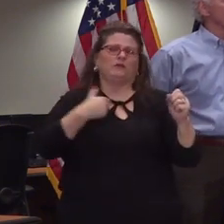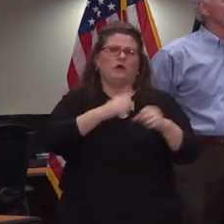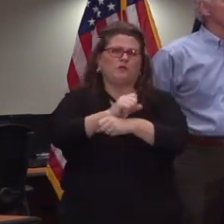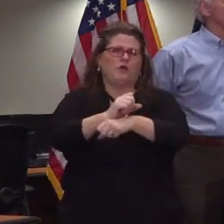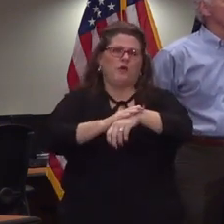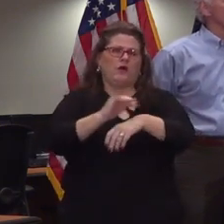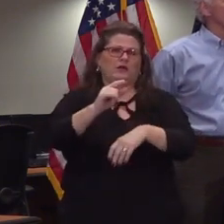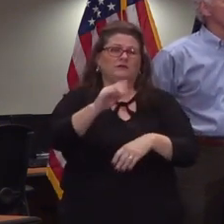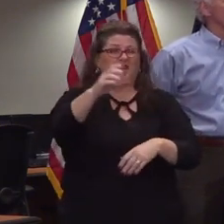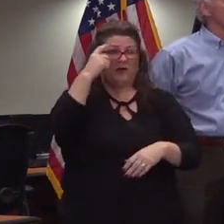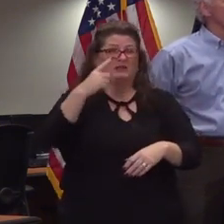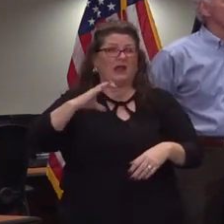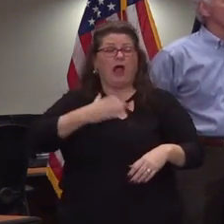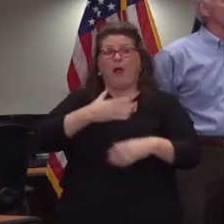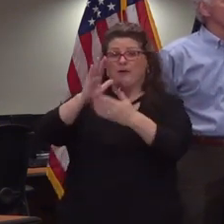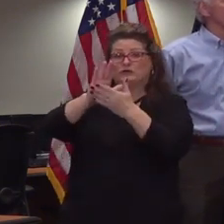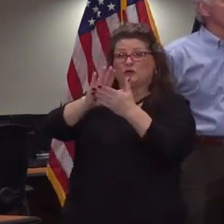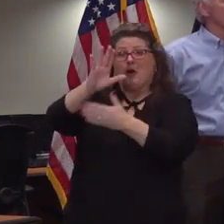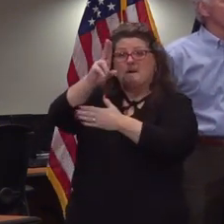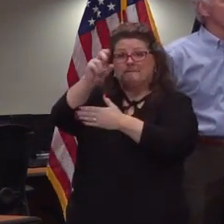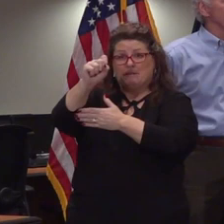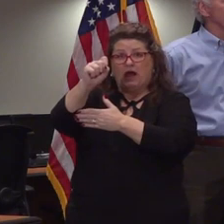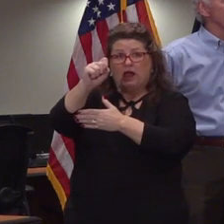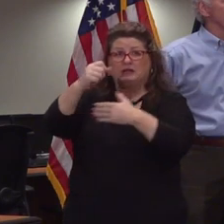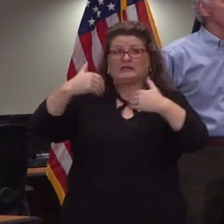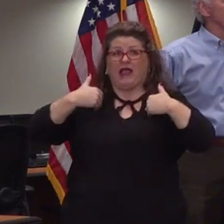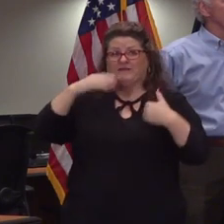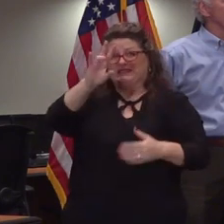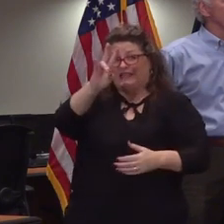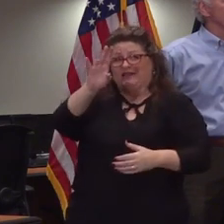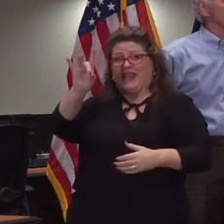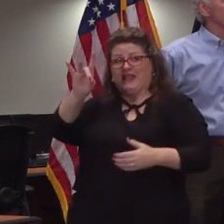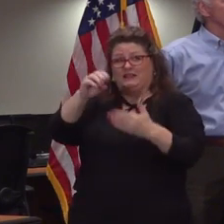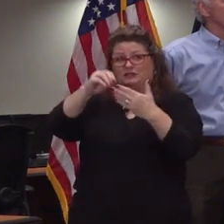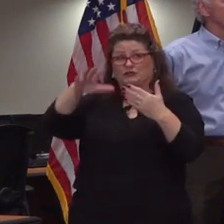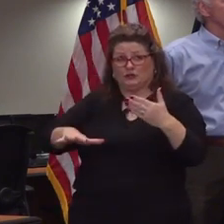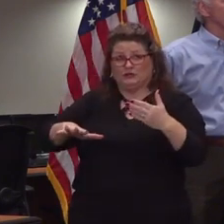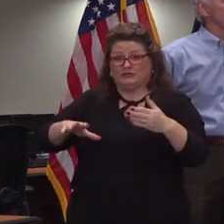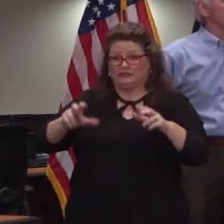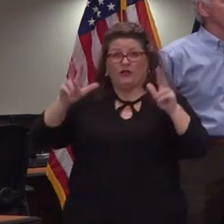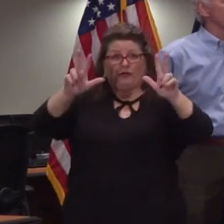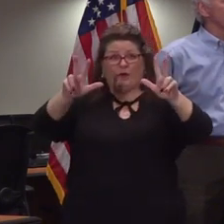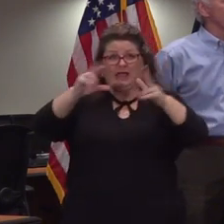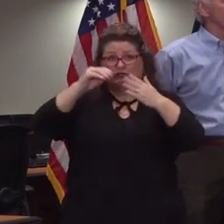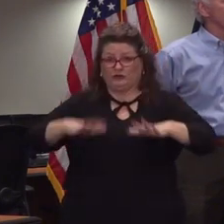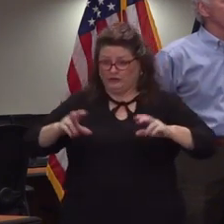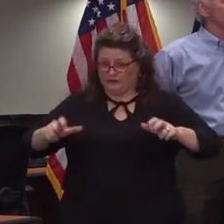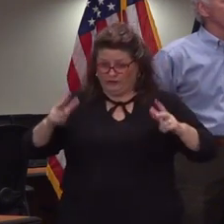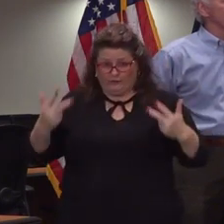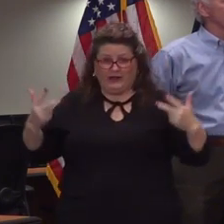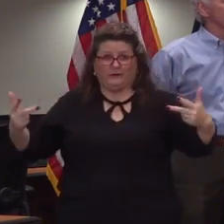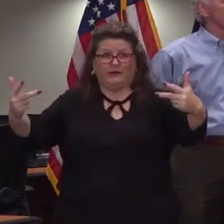buses carry 78 students and we sit three to a seat and our classroom size typically is 800 square feet and you have